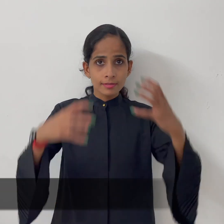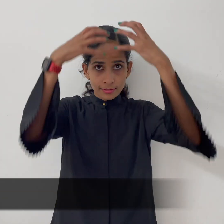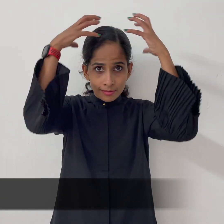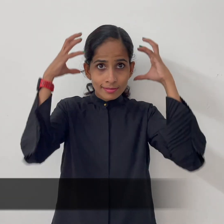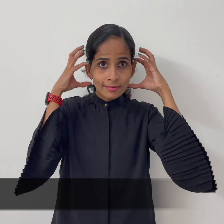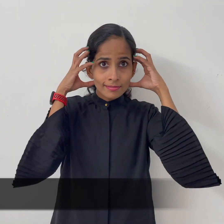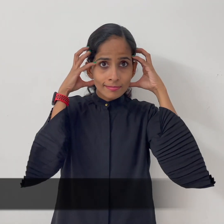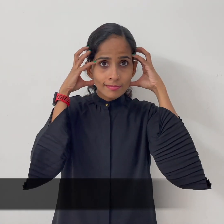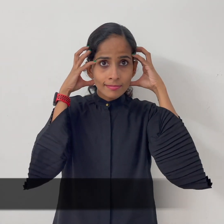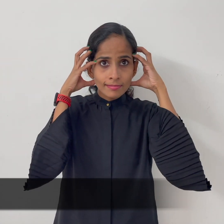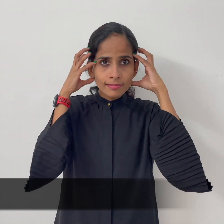headphones